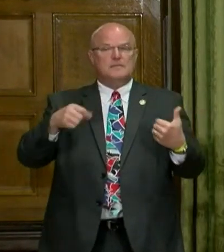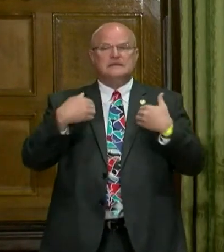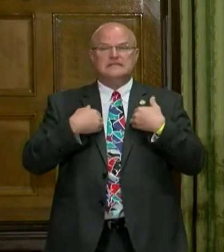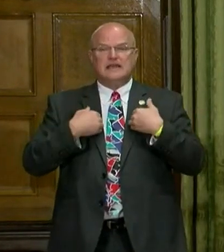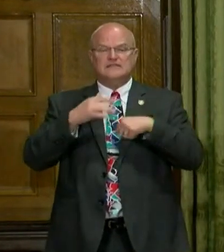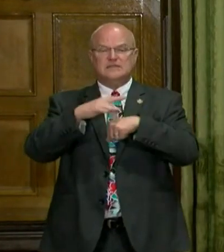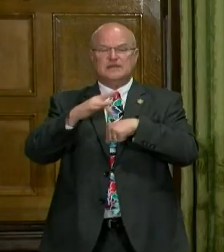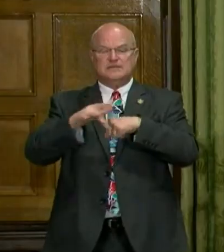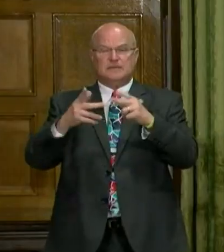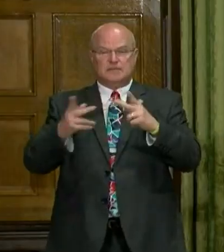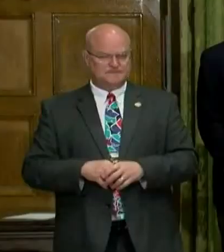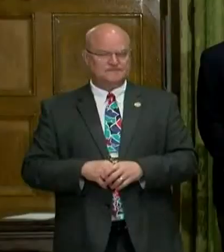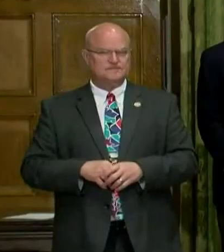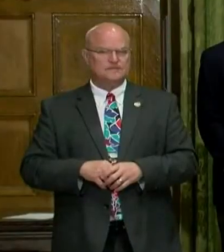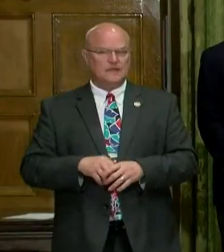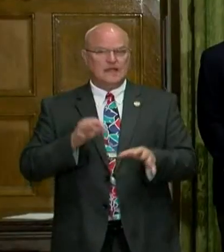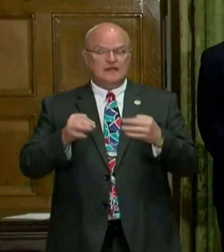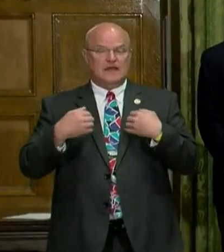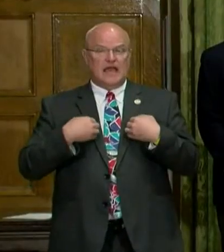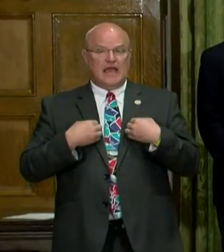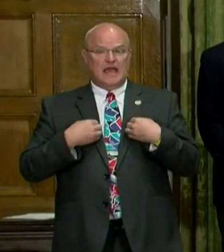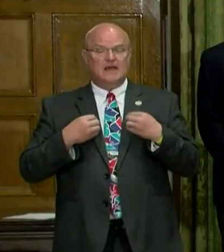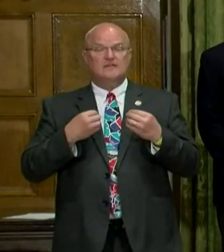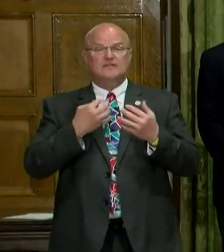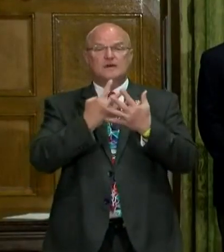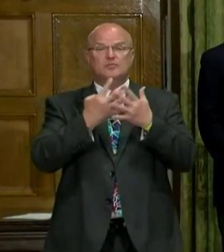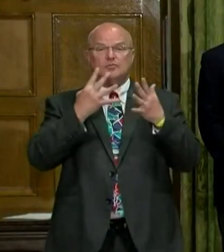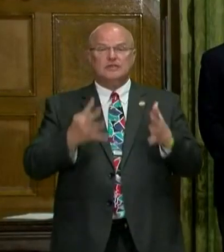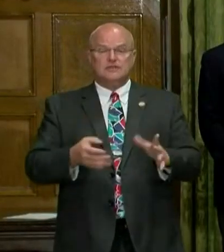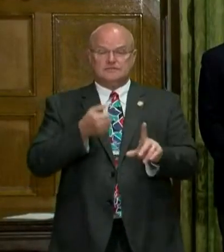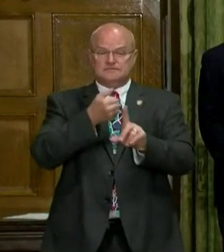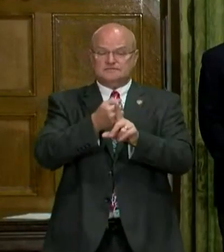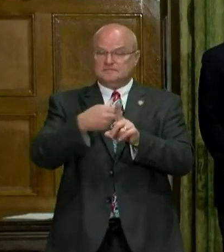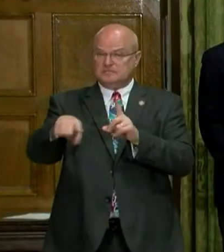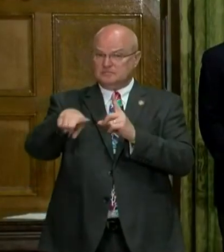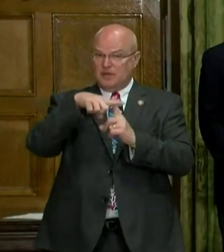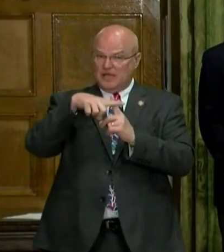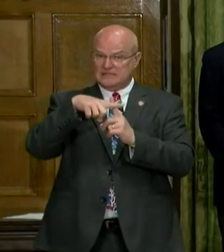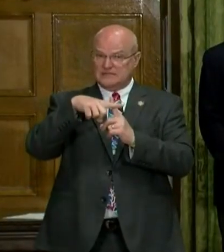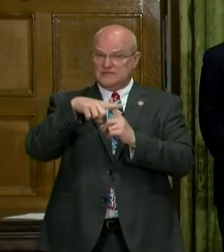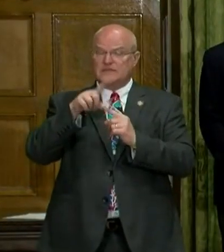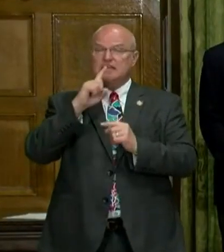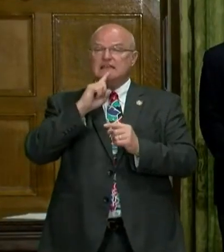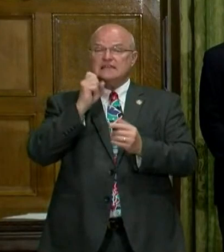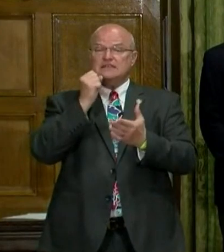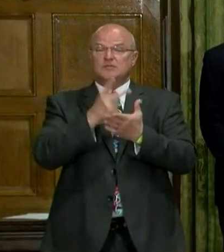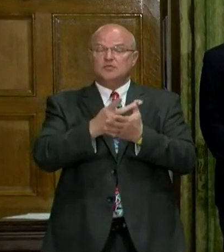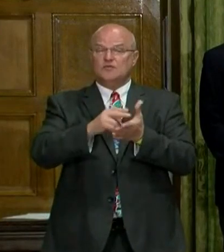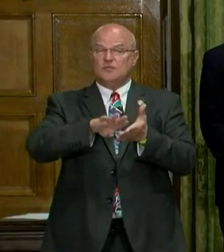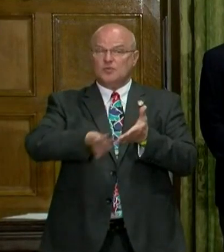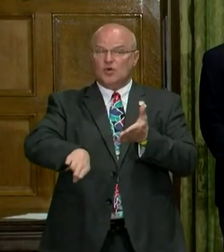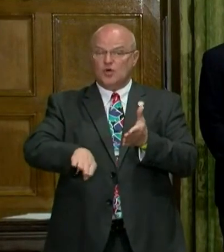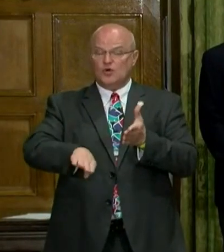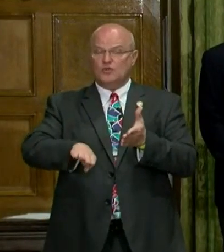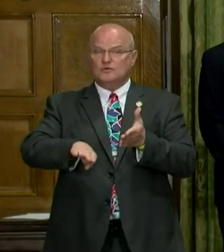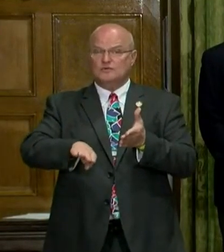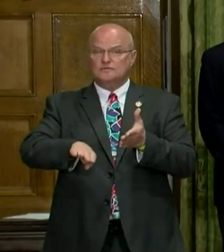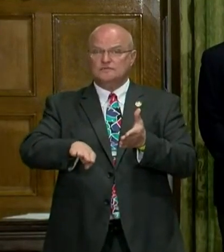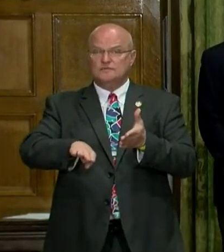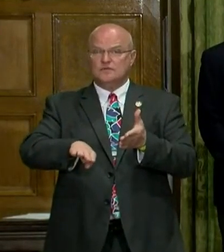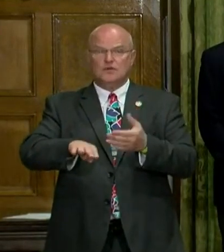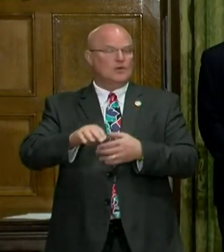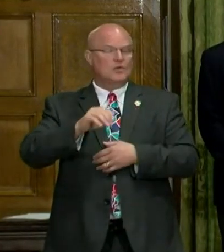to have some empty spaces for that. If we do have an inmate who is positive and he is approved for parole or discharge,